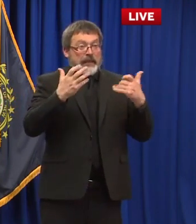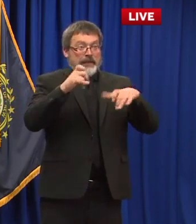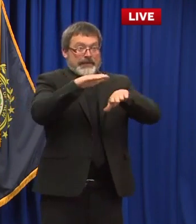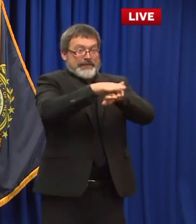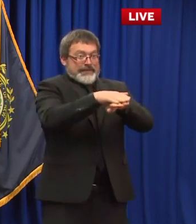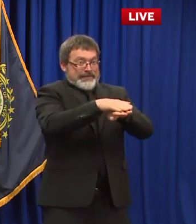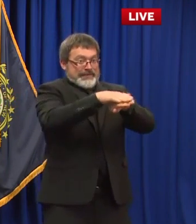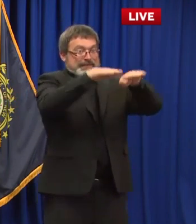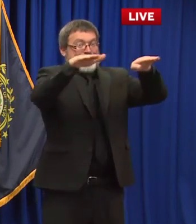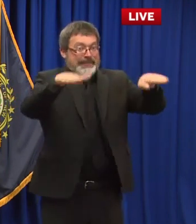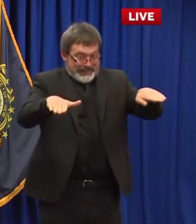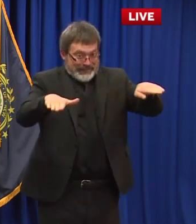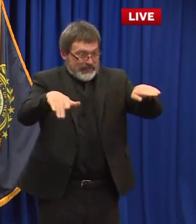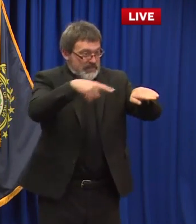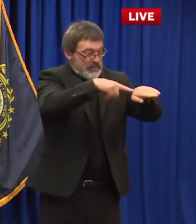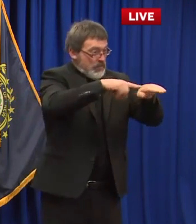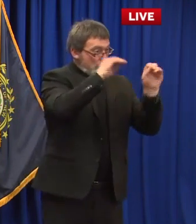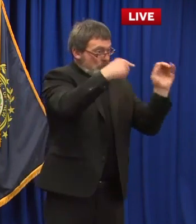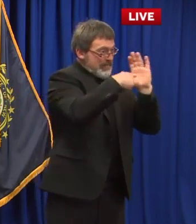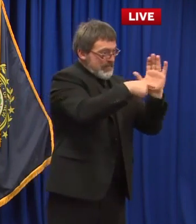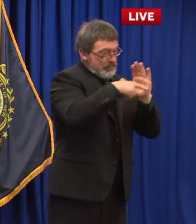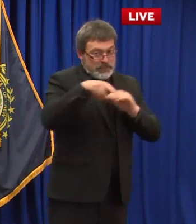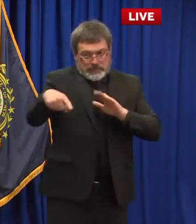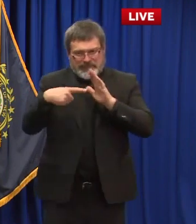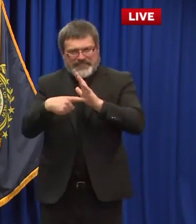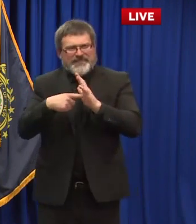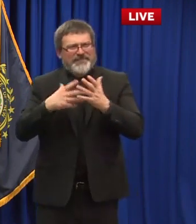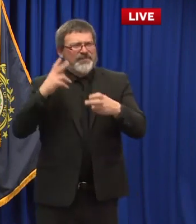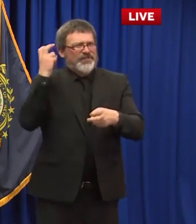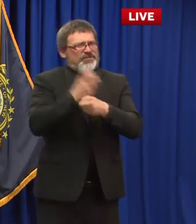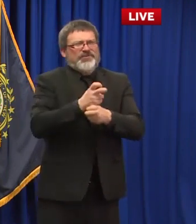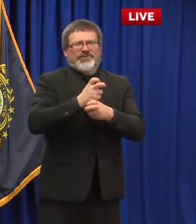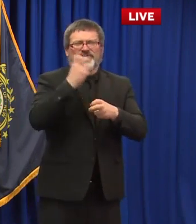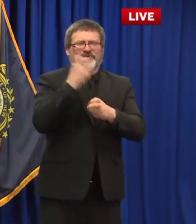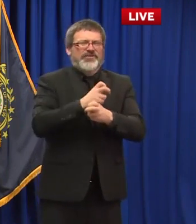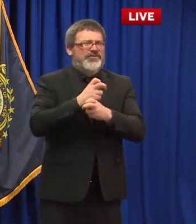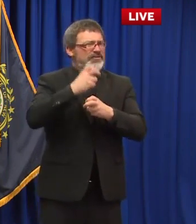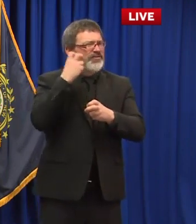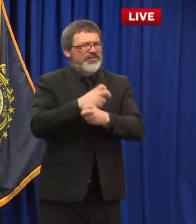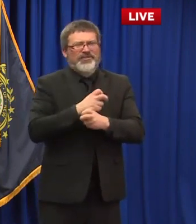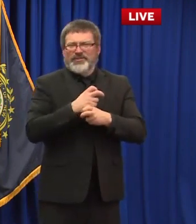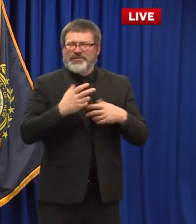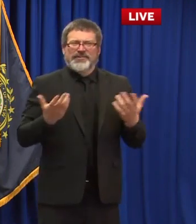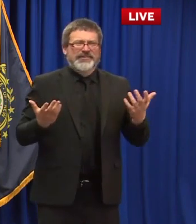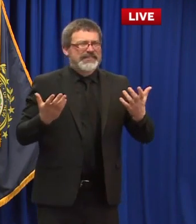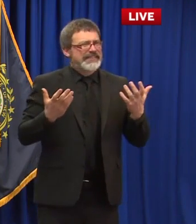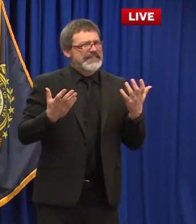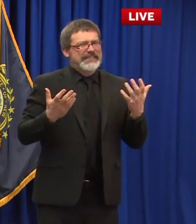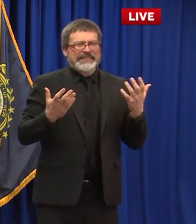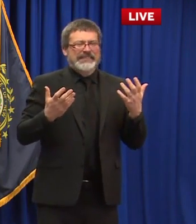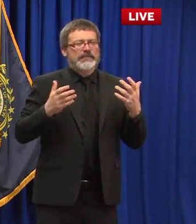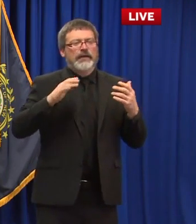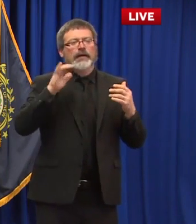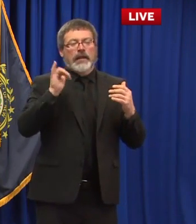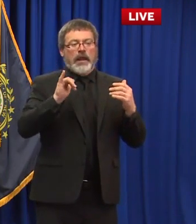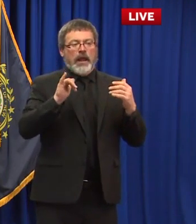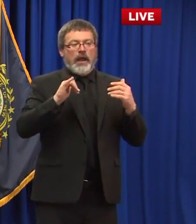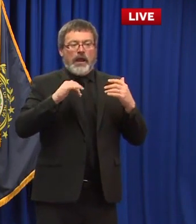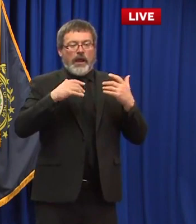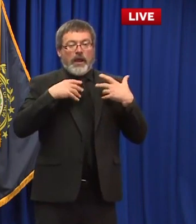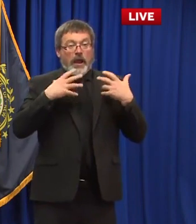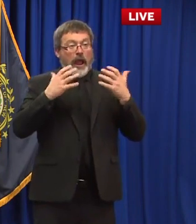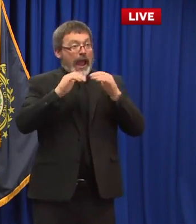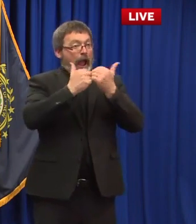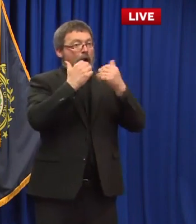do is ask or ask individuals around the state and all the testing facilities to collect data in a non-consistent way and asking folks the level of their